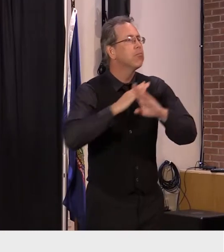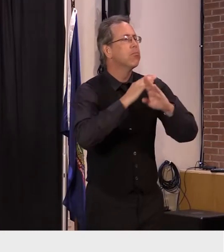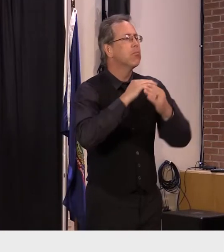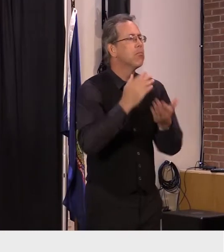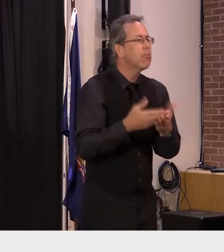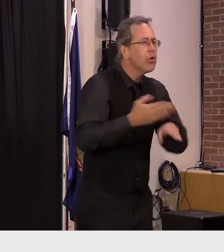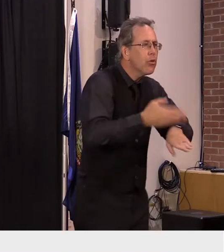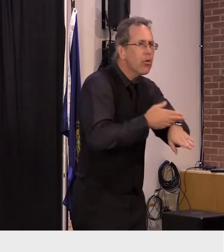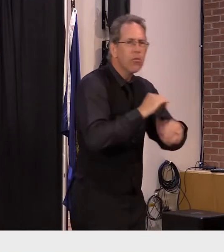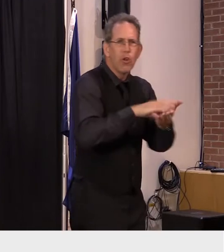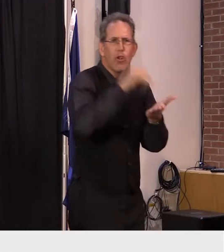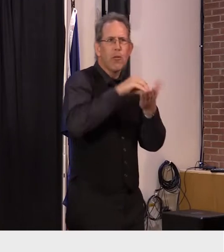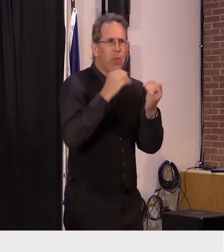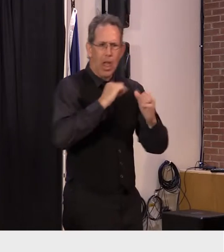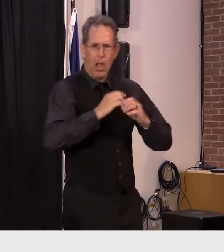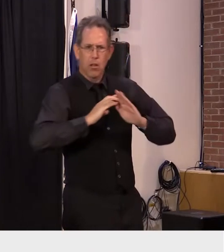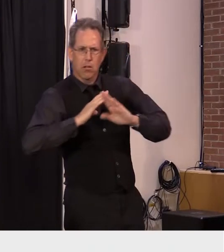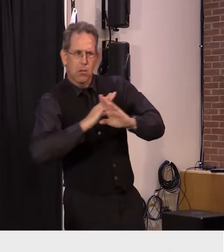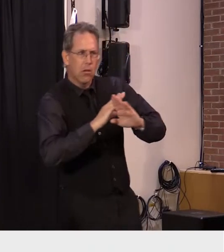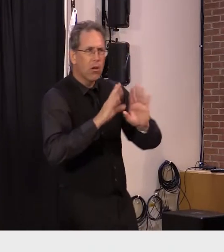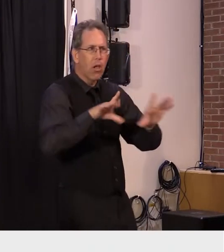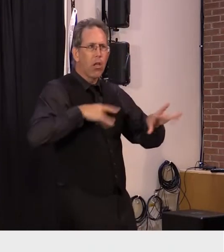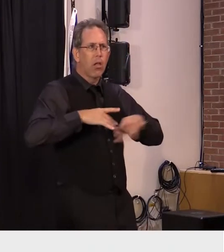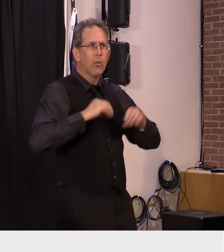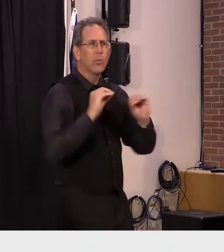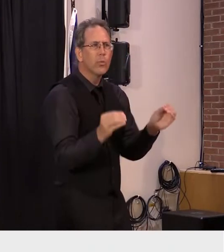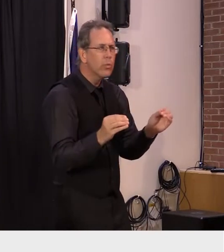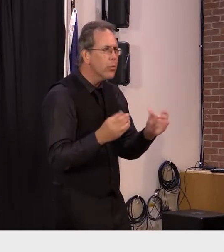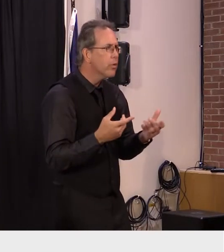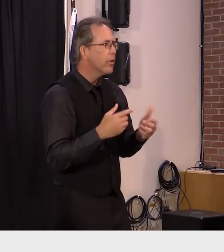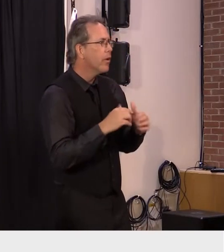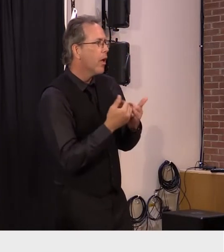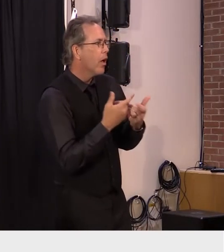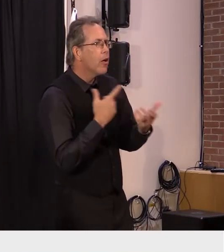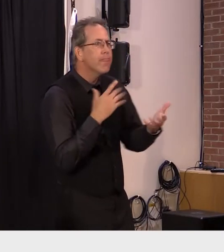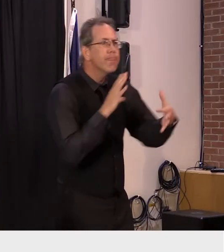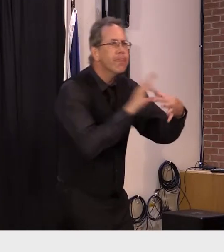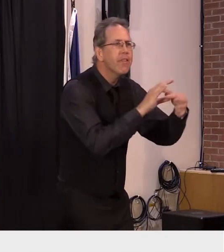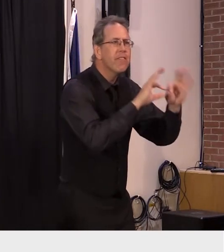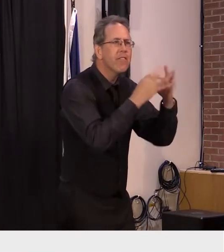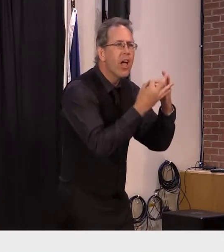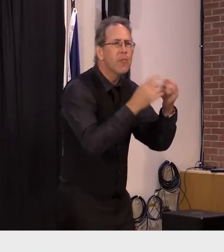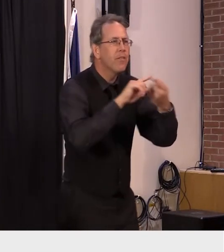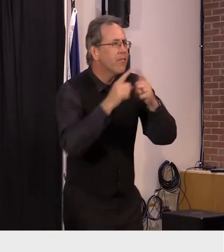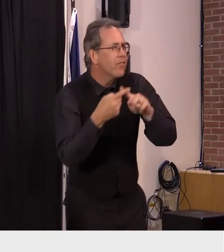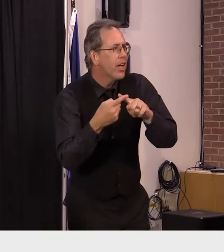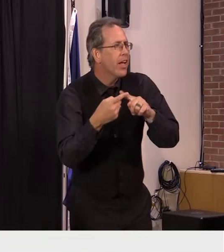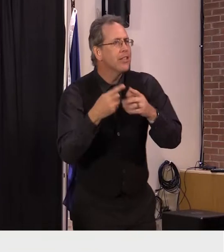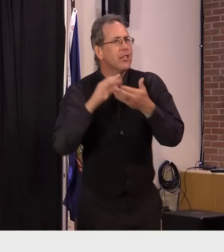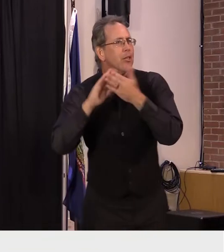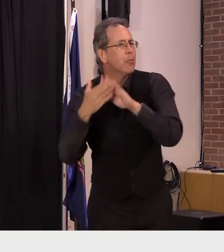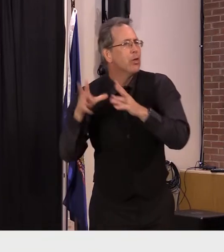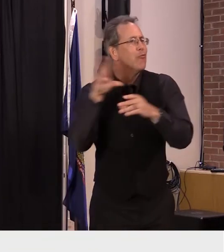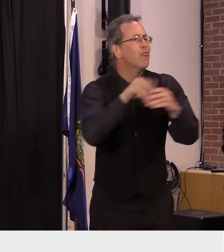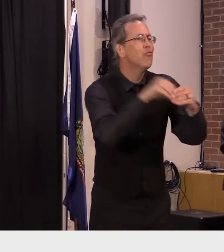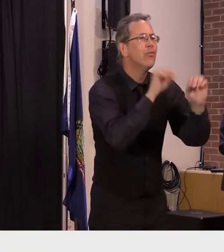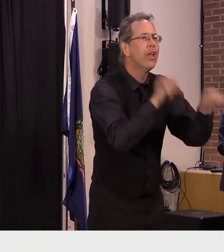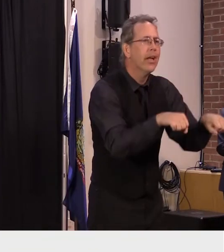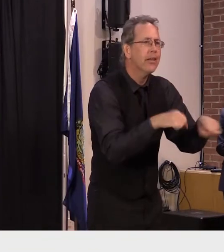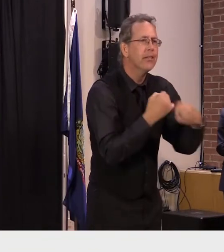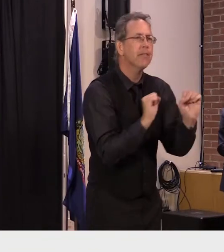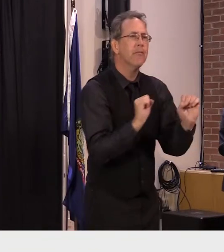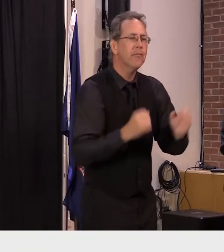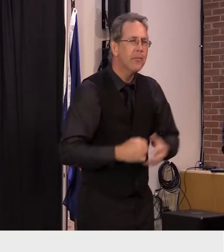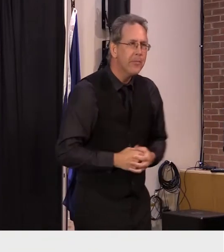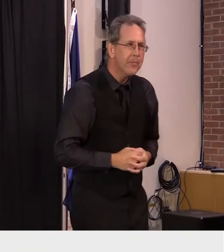again we can connect with our family friends neighbors and community we are now able to